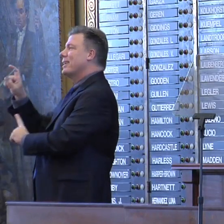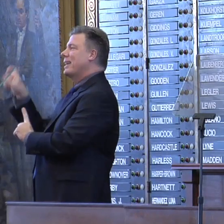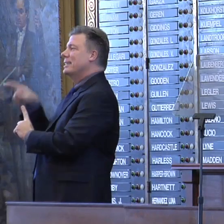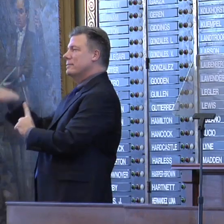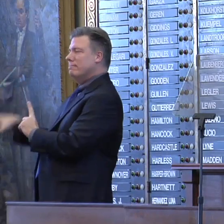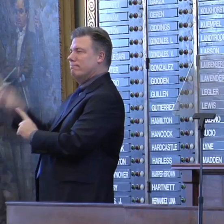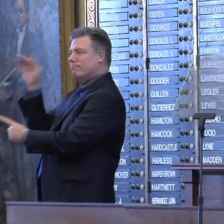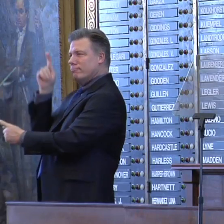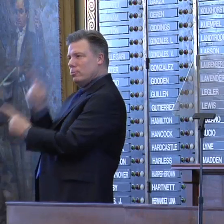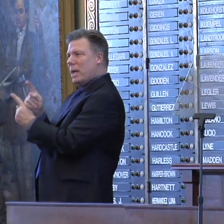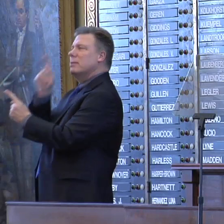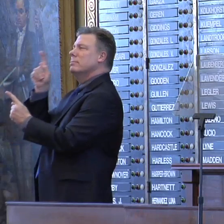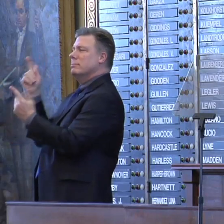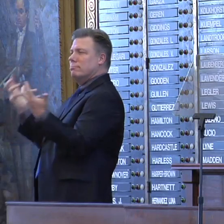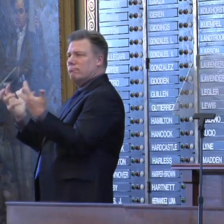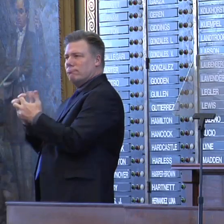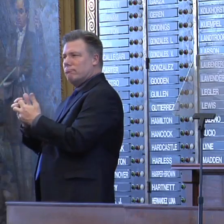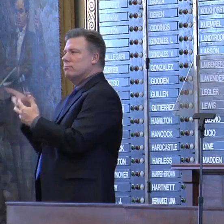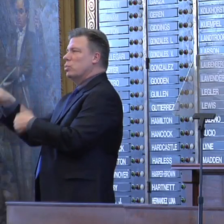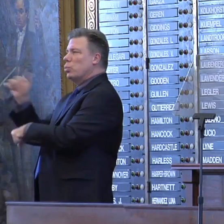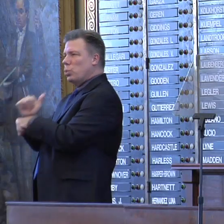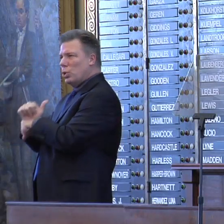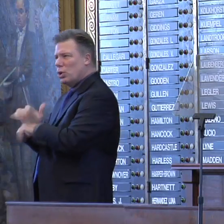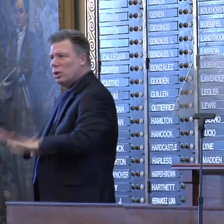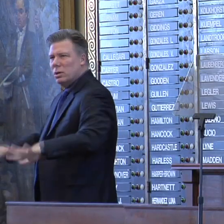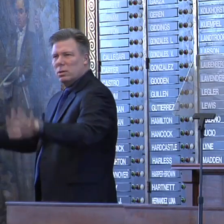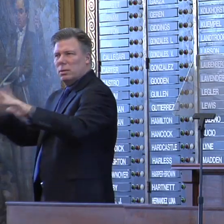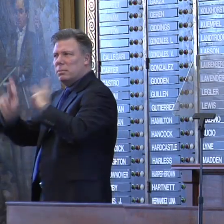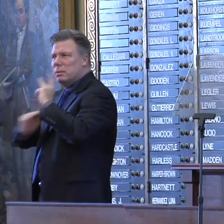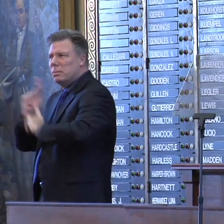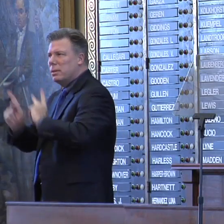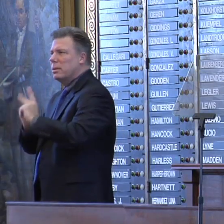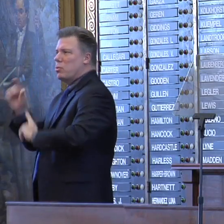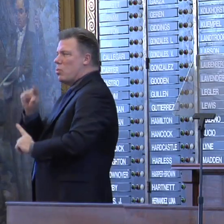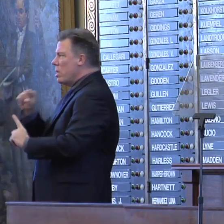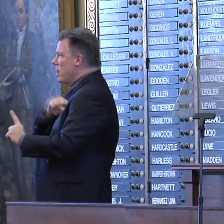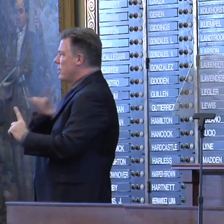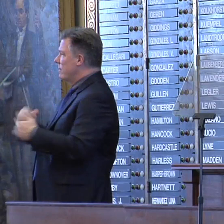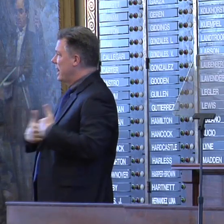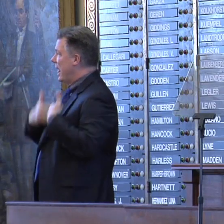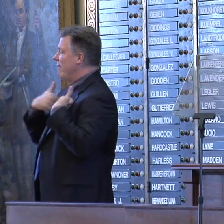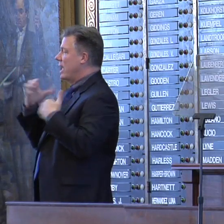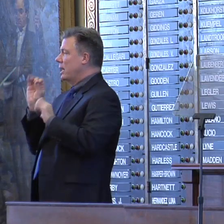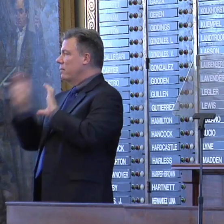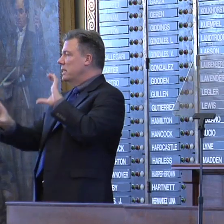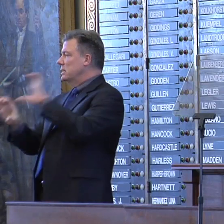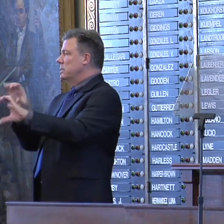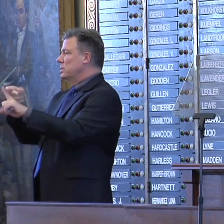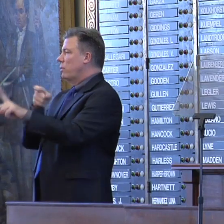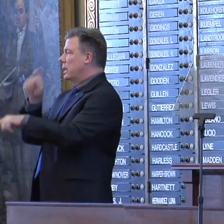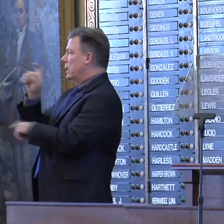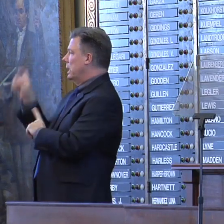the right mix of factors, including our workforce, our quality of life, and investments from the Texas Enterprise Fund